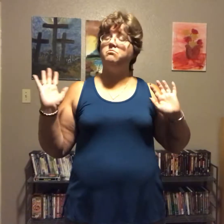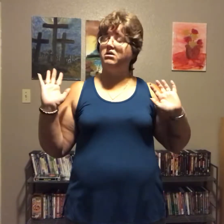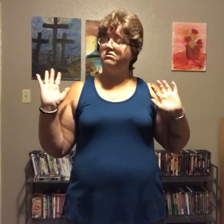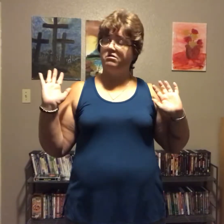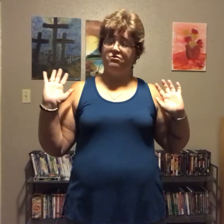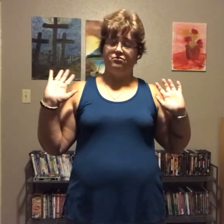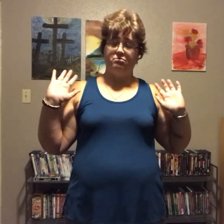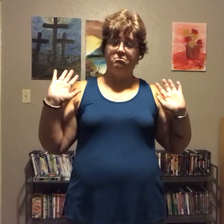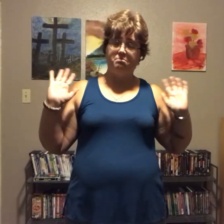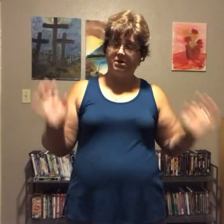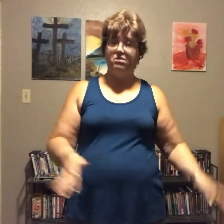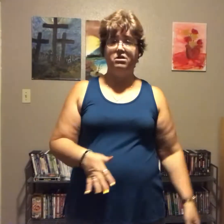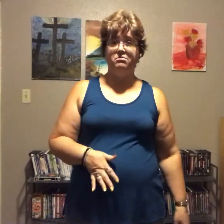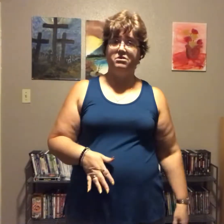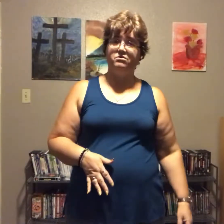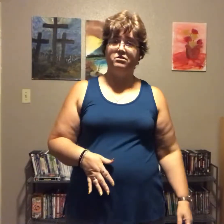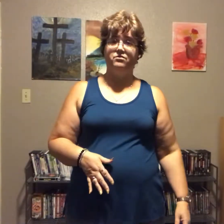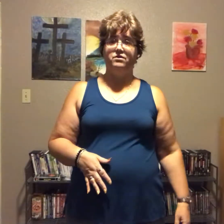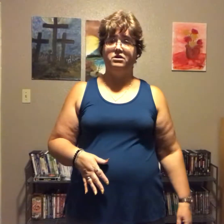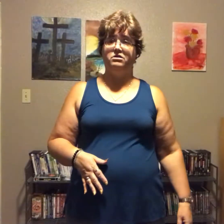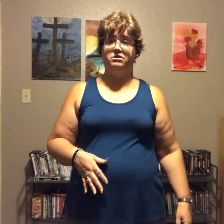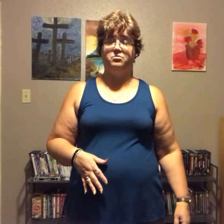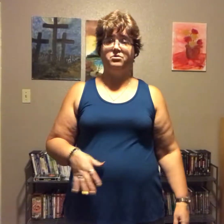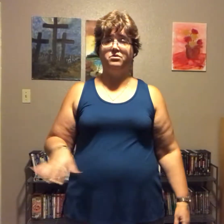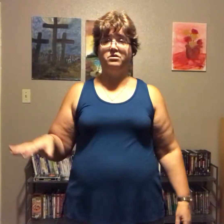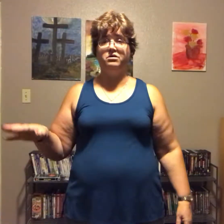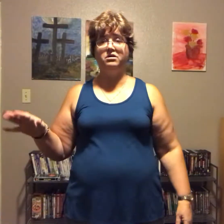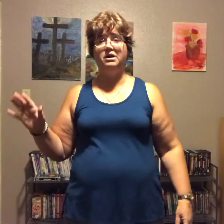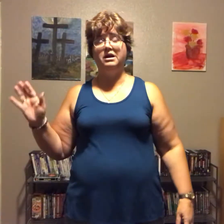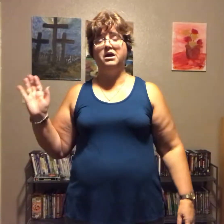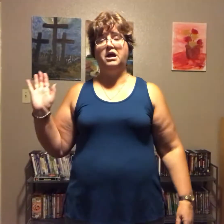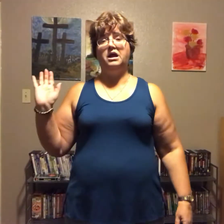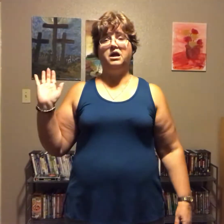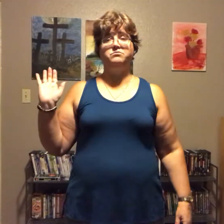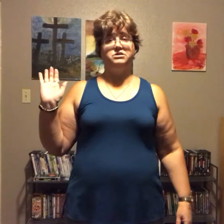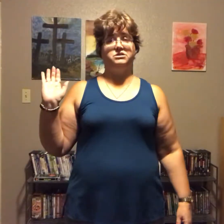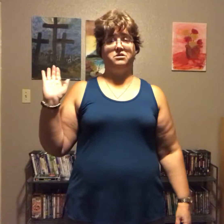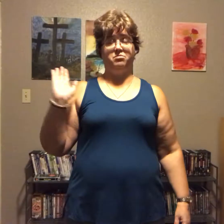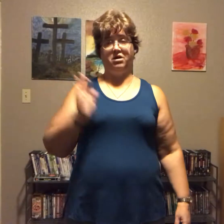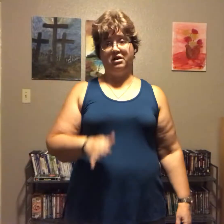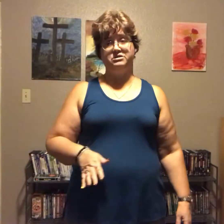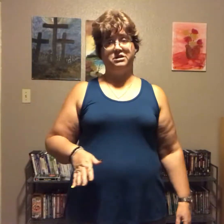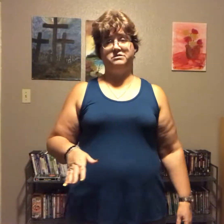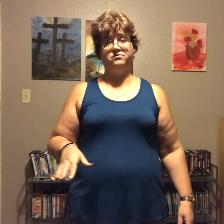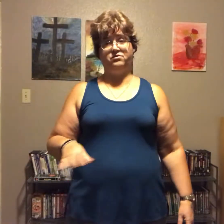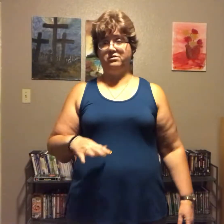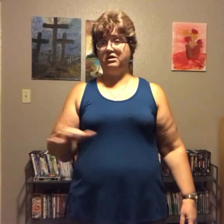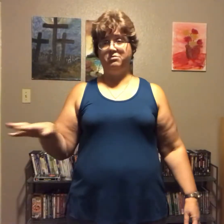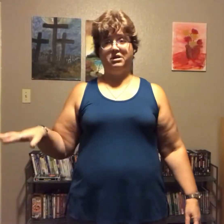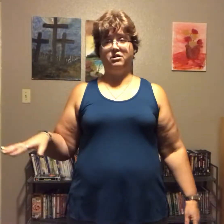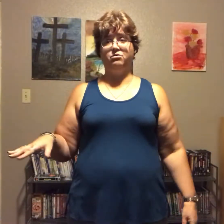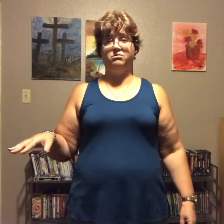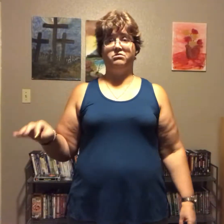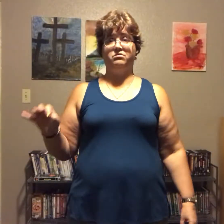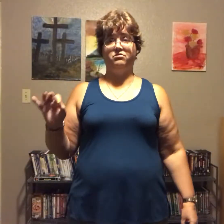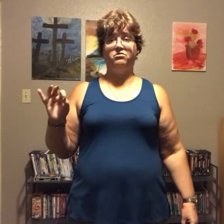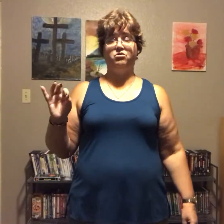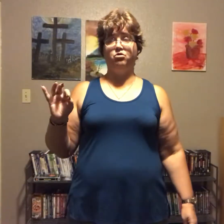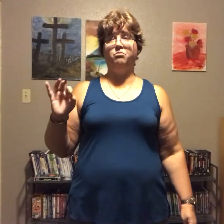myself from burying myself any deeper and just apologizing for anybody who miss a who